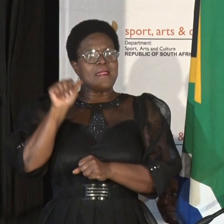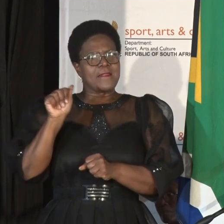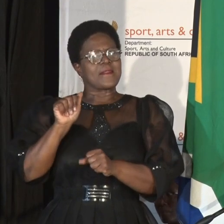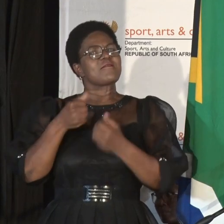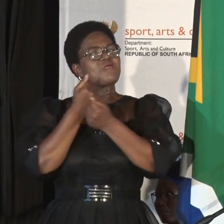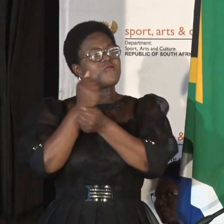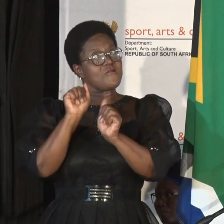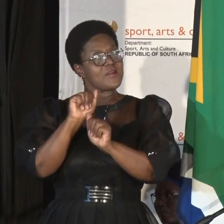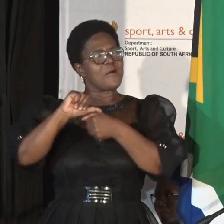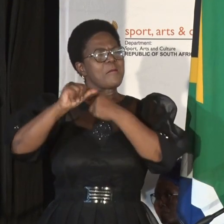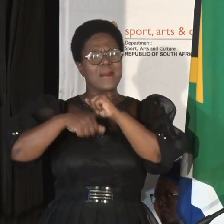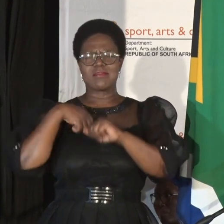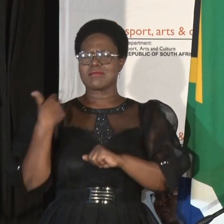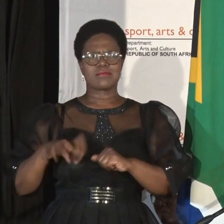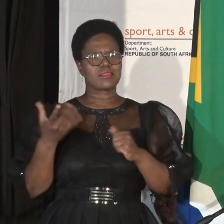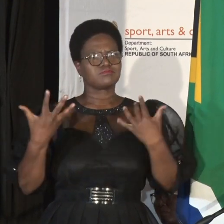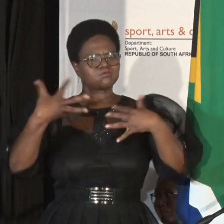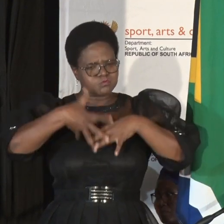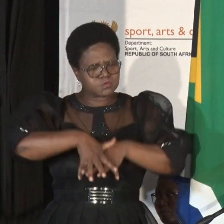celebration a more inclusive.